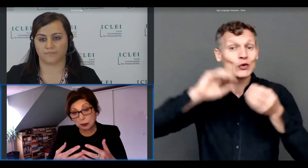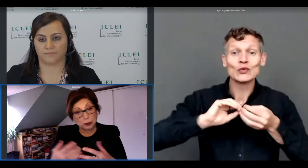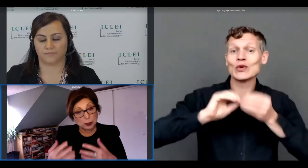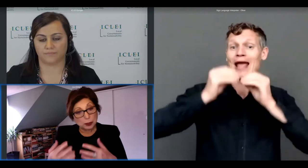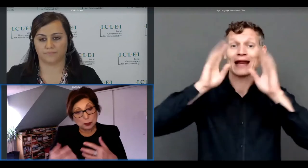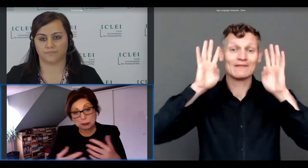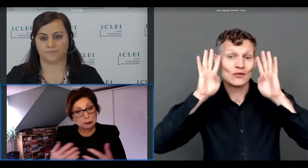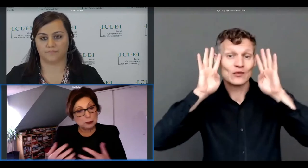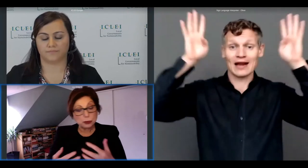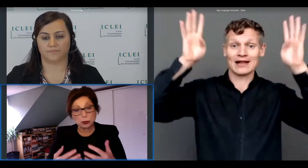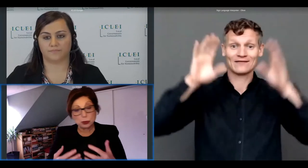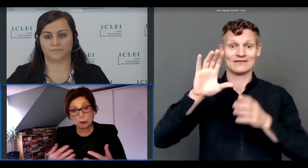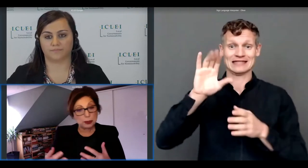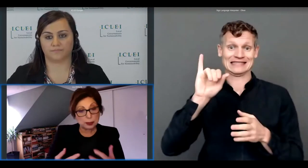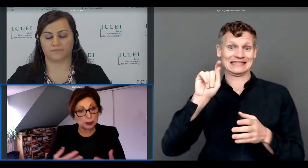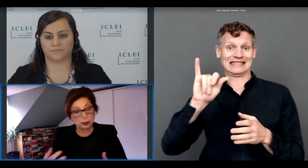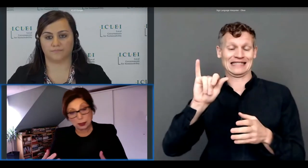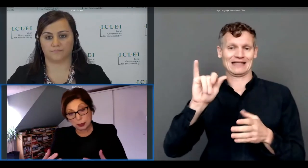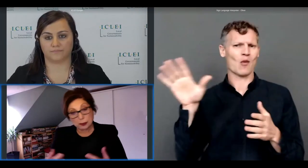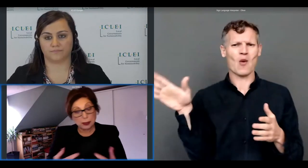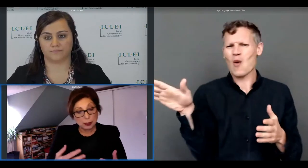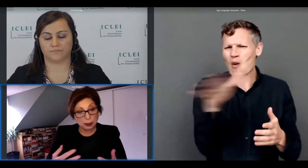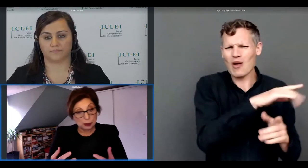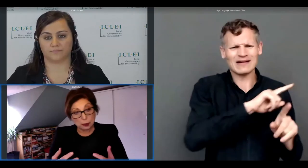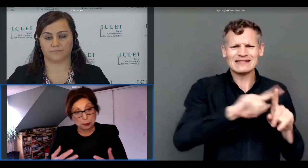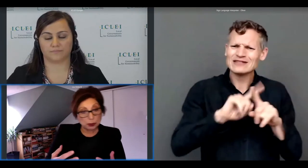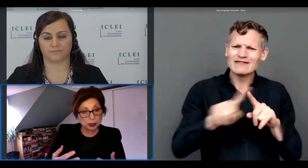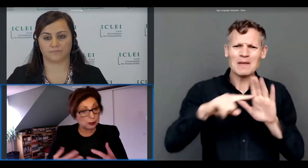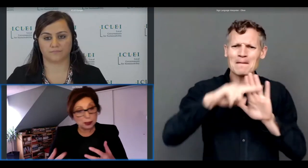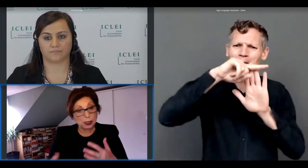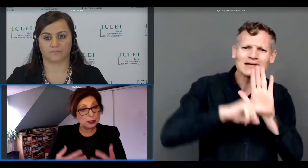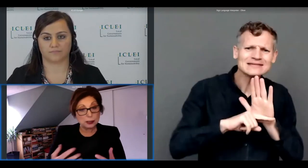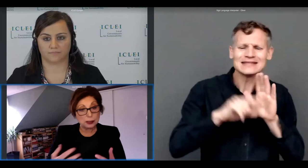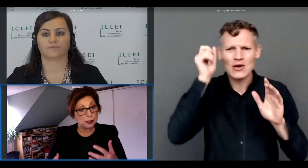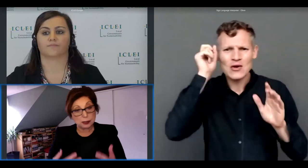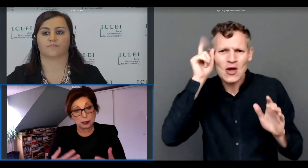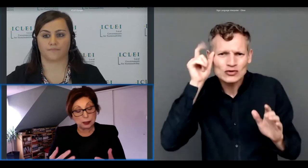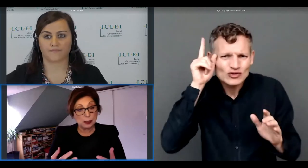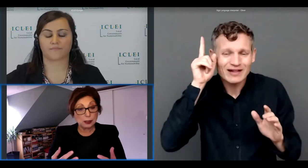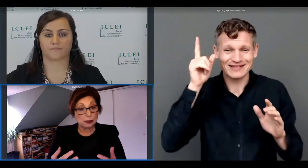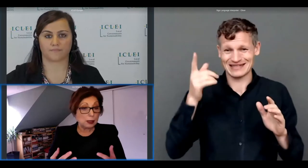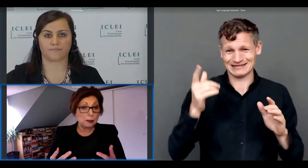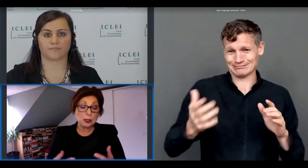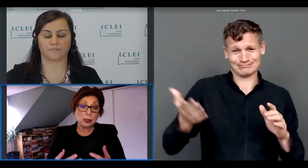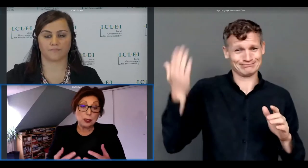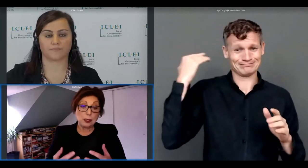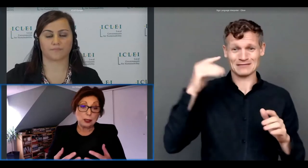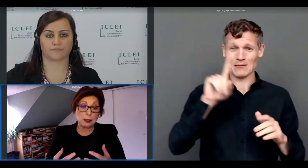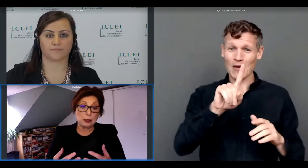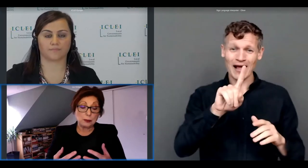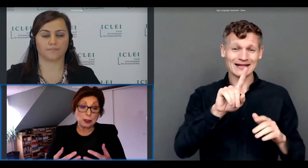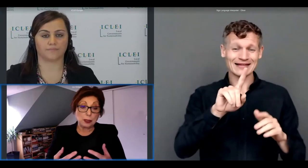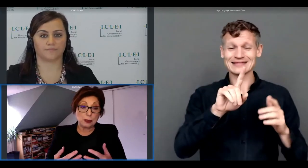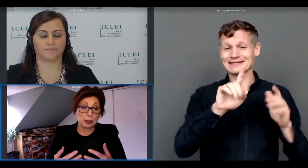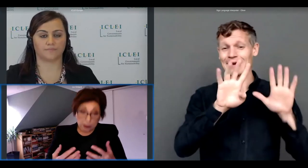of um cultural policies uh in the post 1980s uh times uh